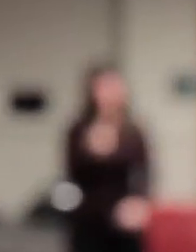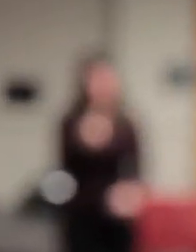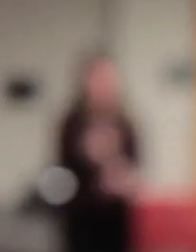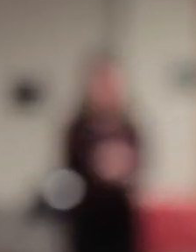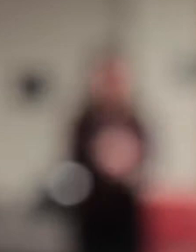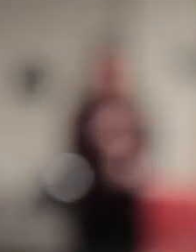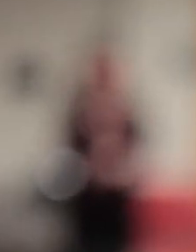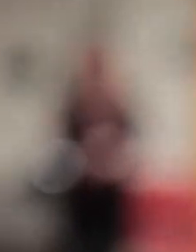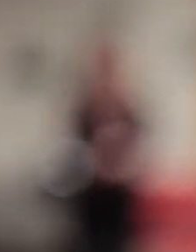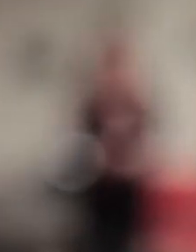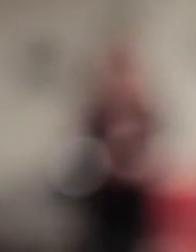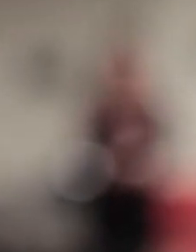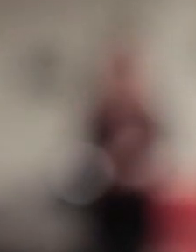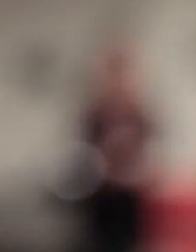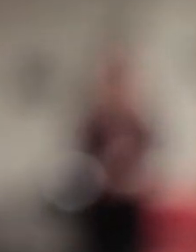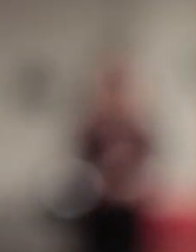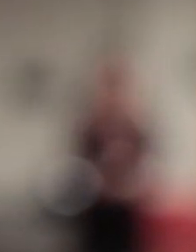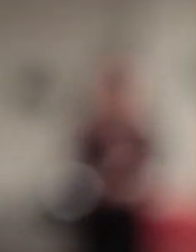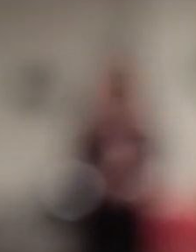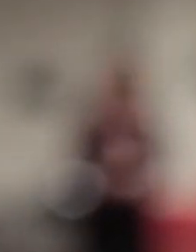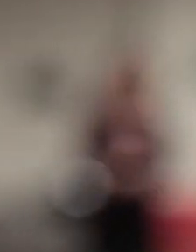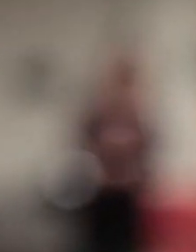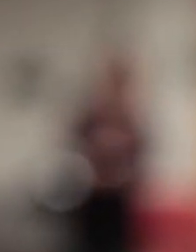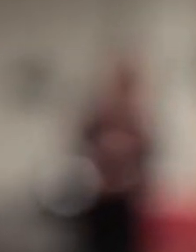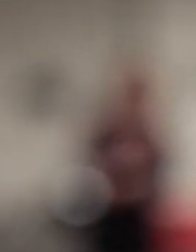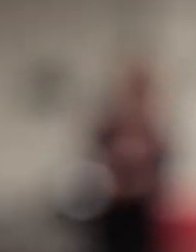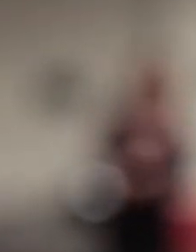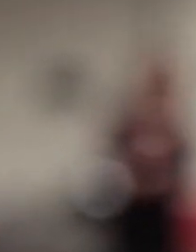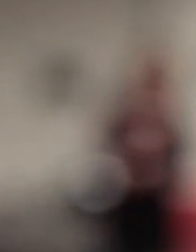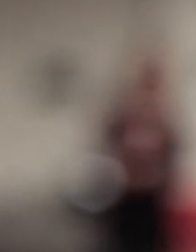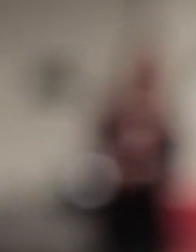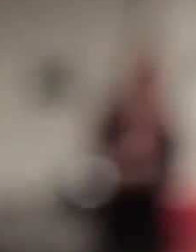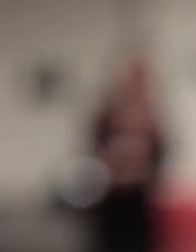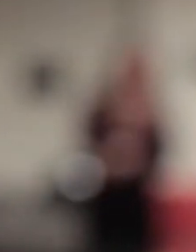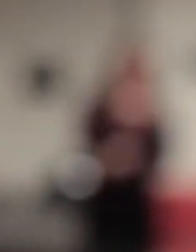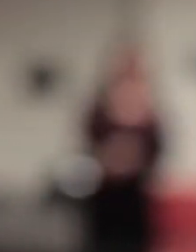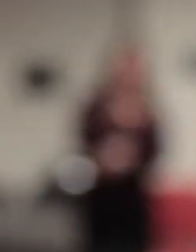I also painted the colors, each one has a different color. It's not cool. I painted the colors.